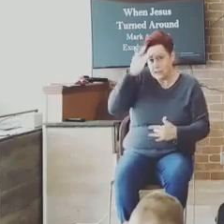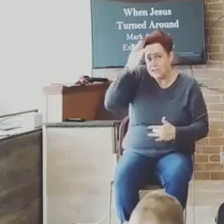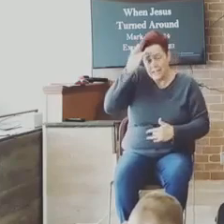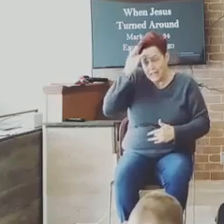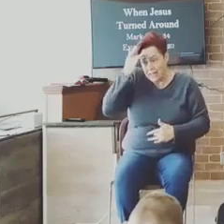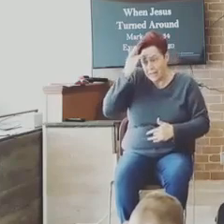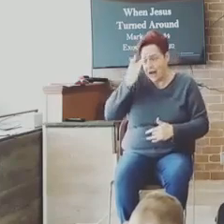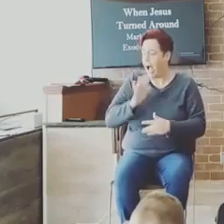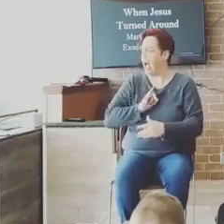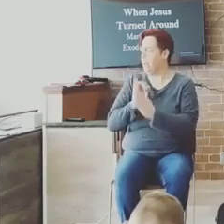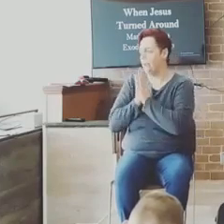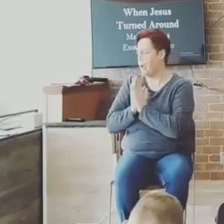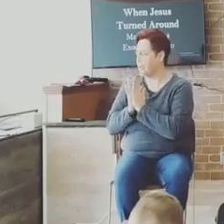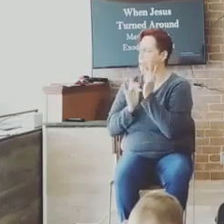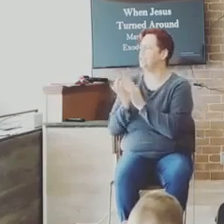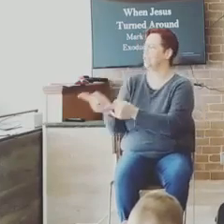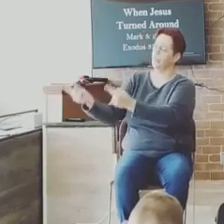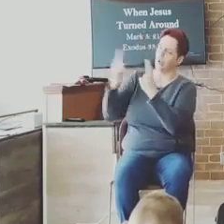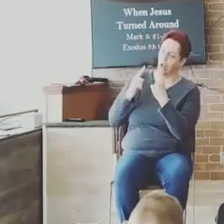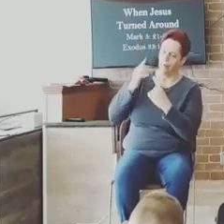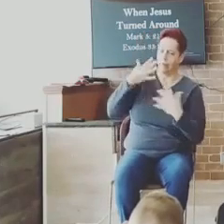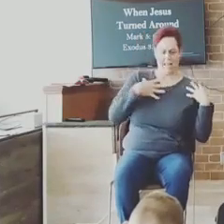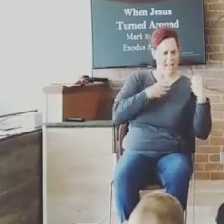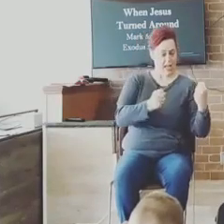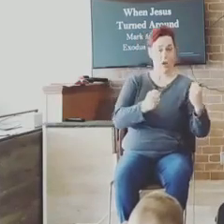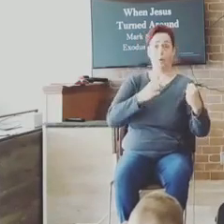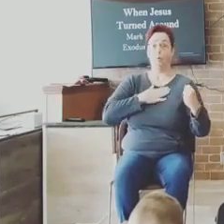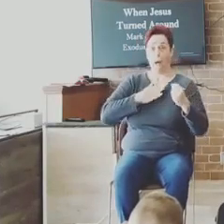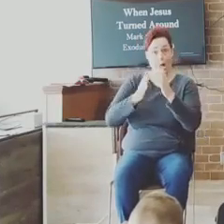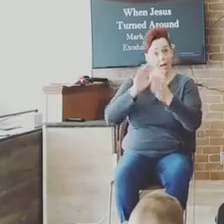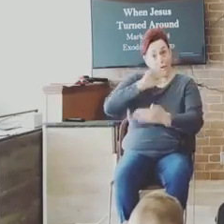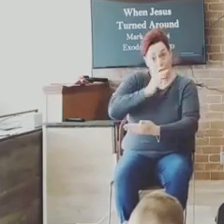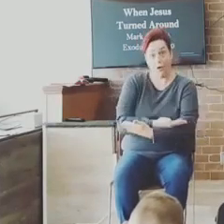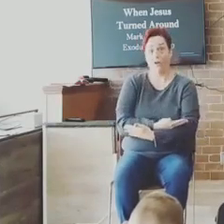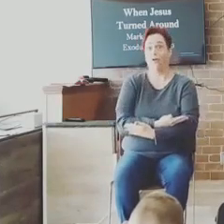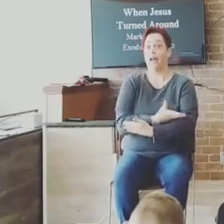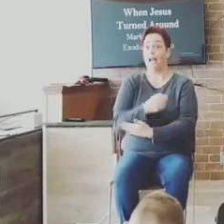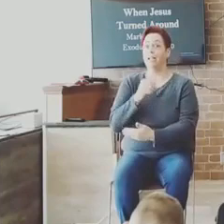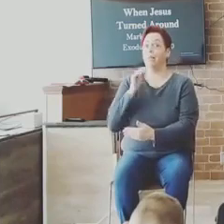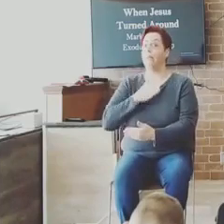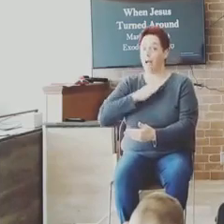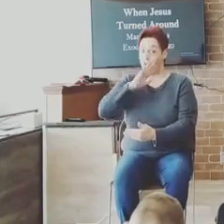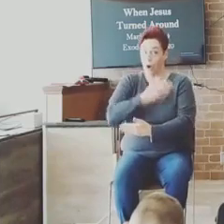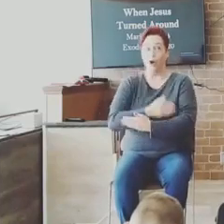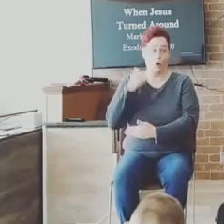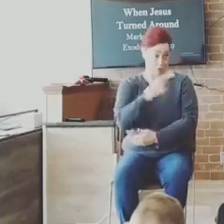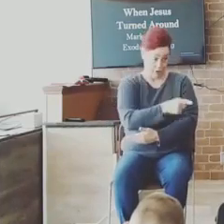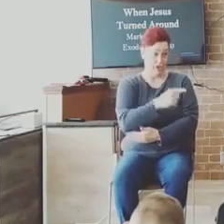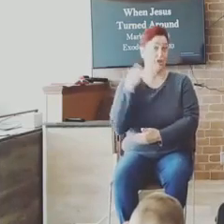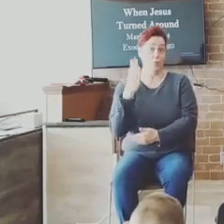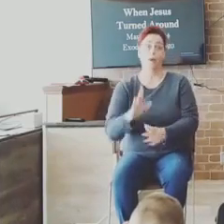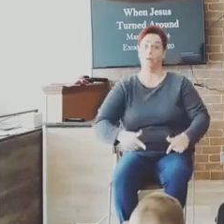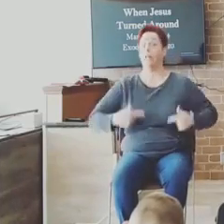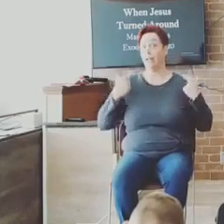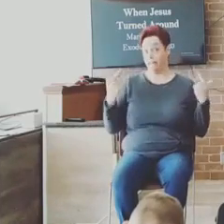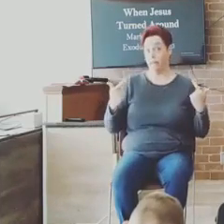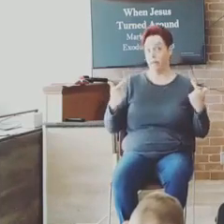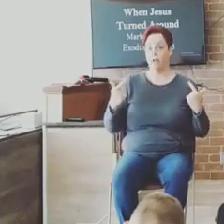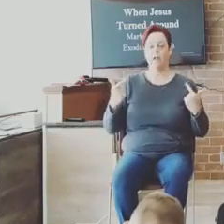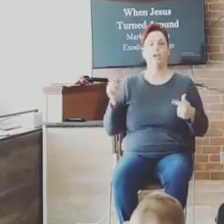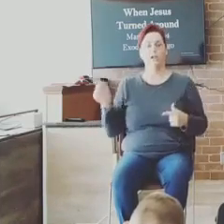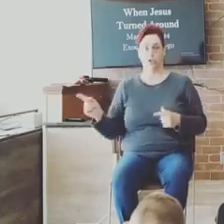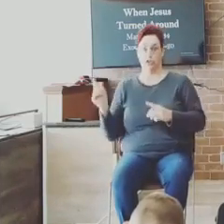hands on her, that she may be healed, and she shall live. And Jesus went with him, and much people followed him